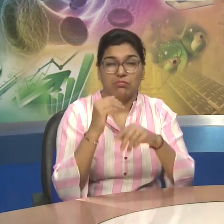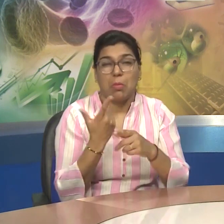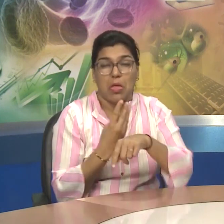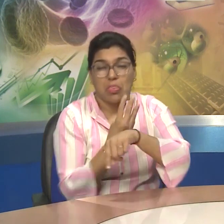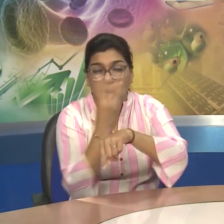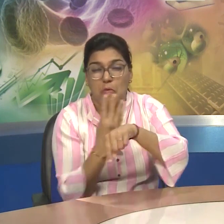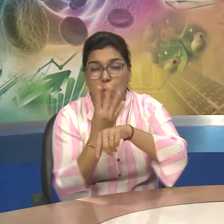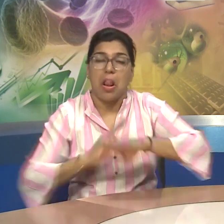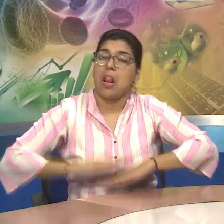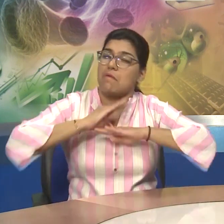Stress